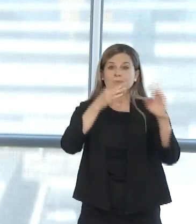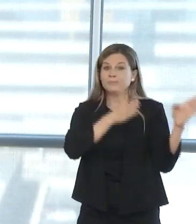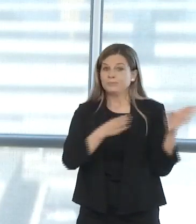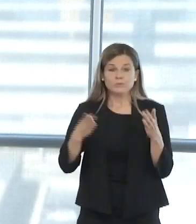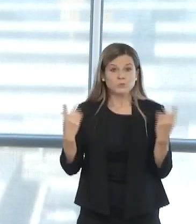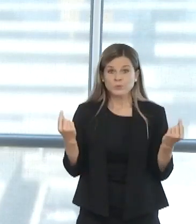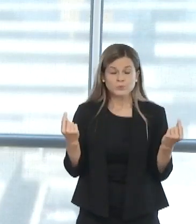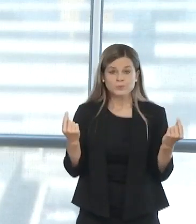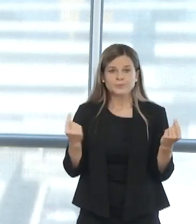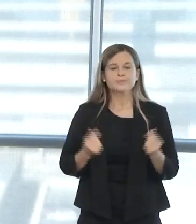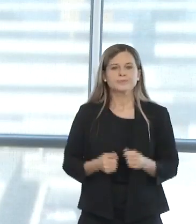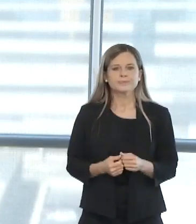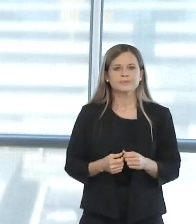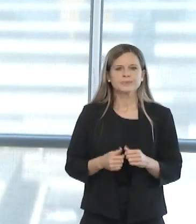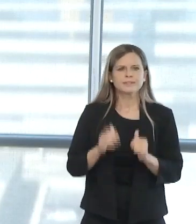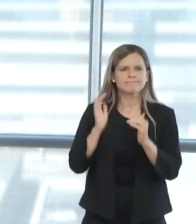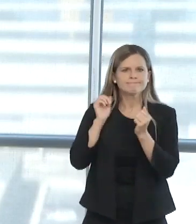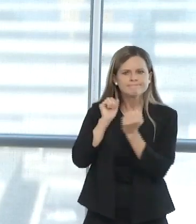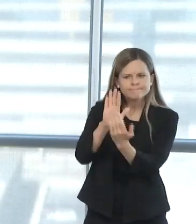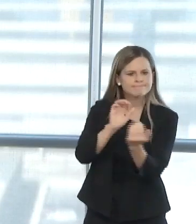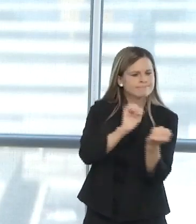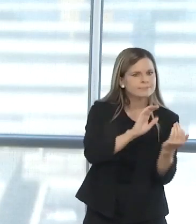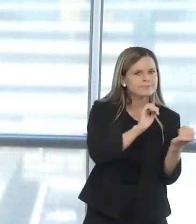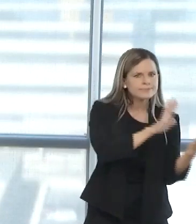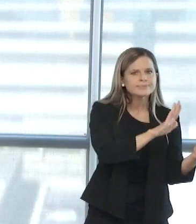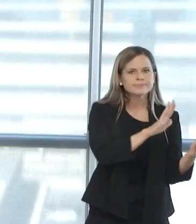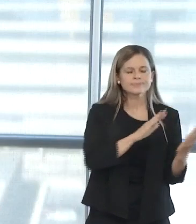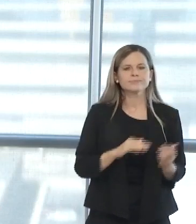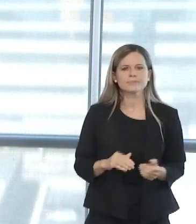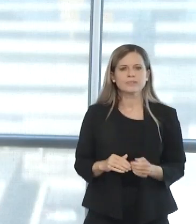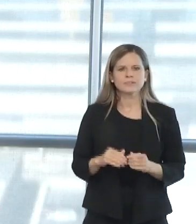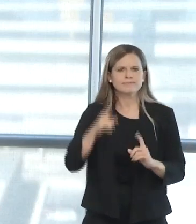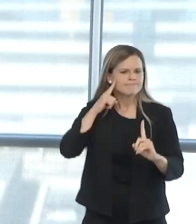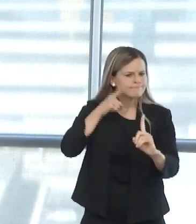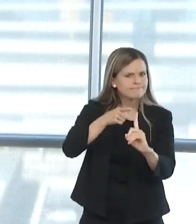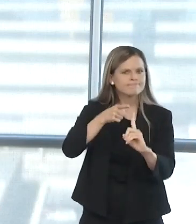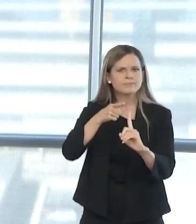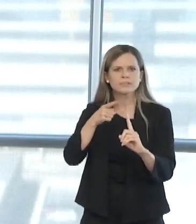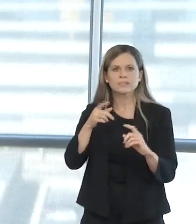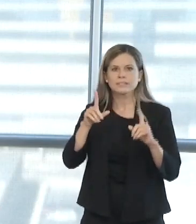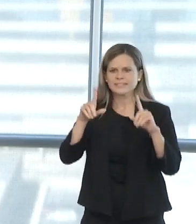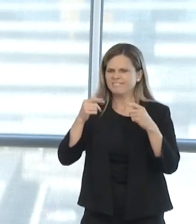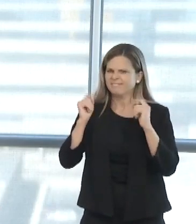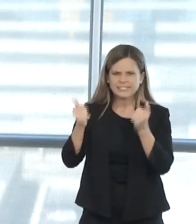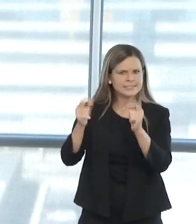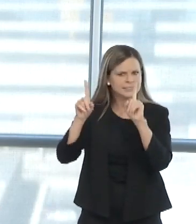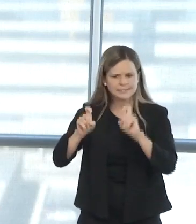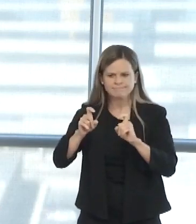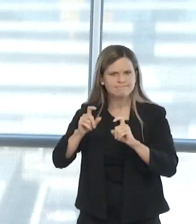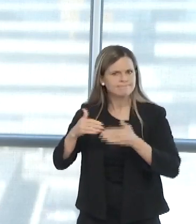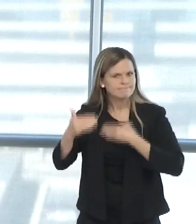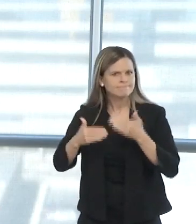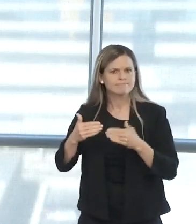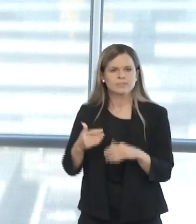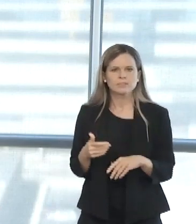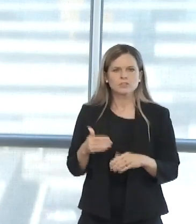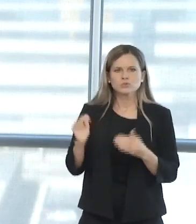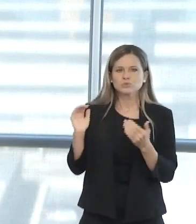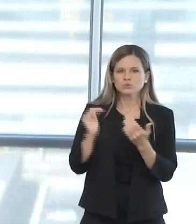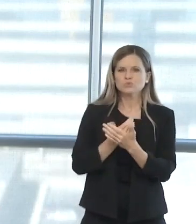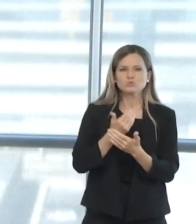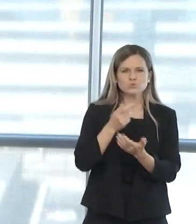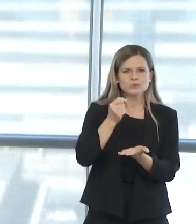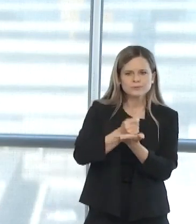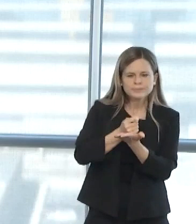-pronged approach that includes rapid precision testing, the latest treatment therapies that are being